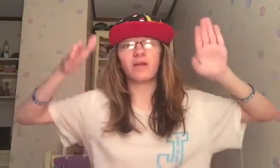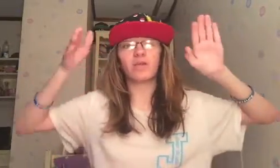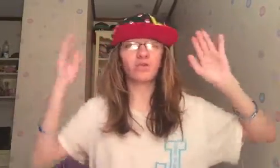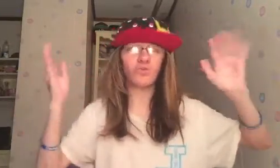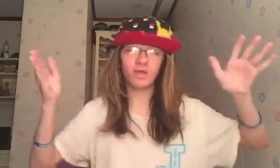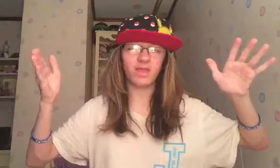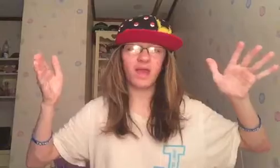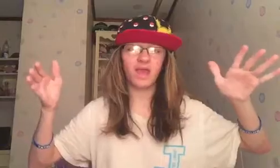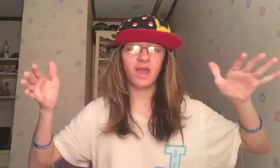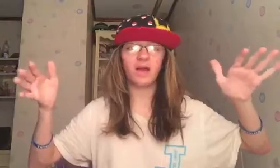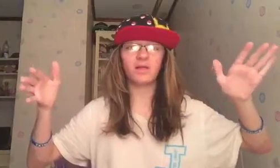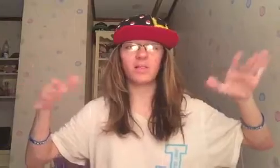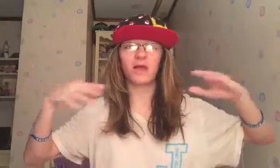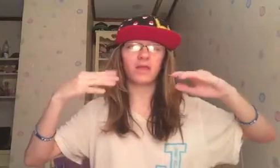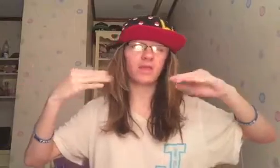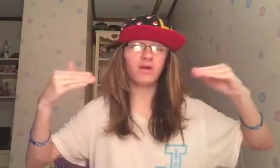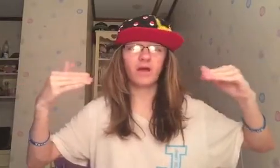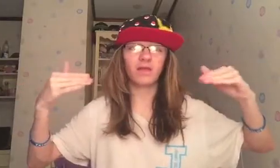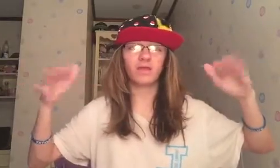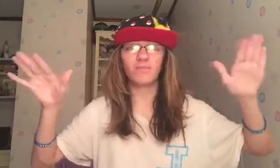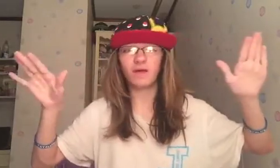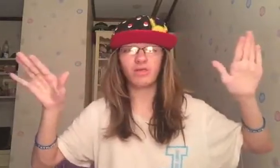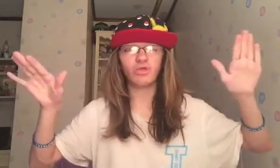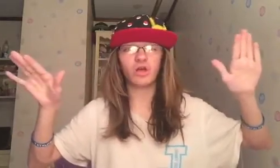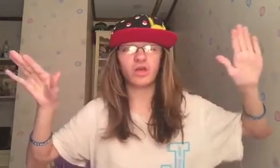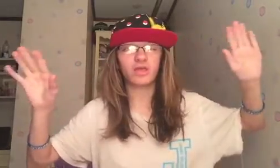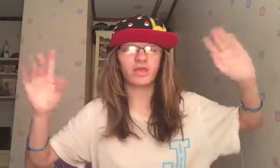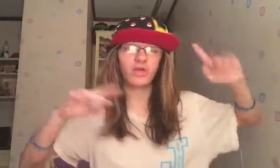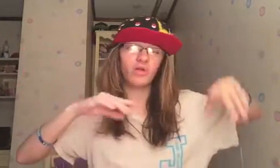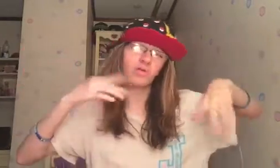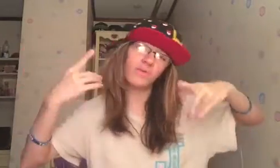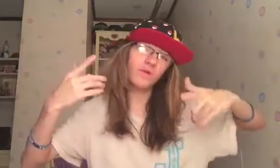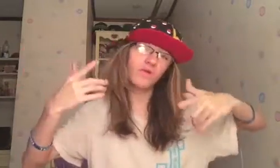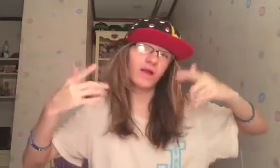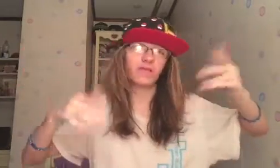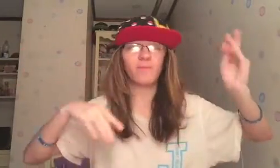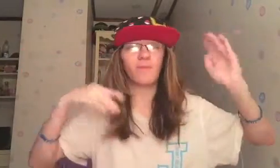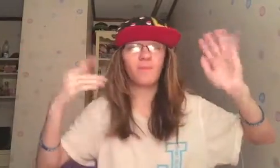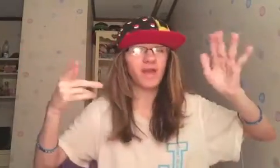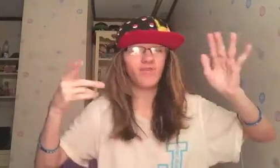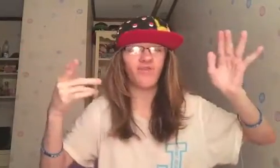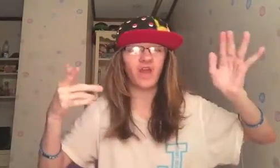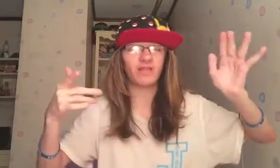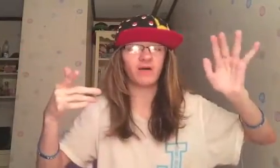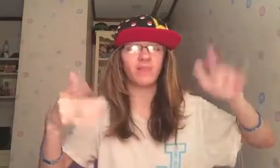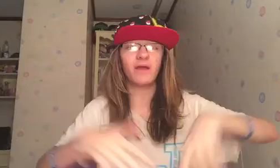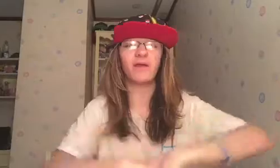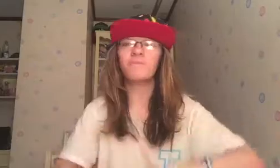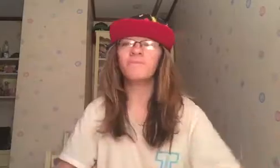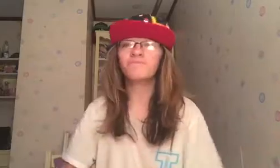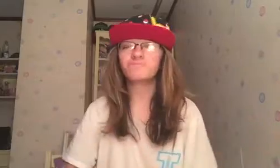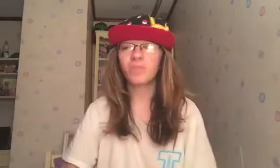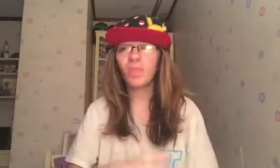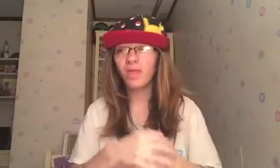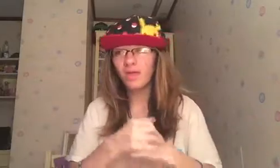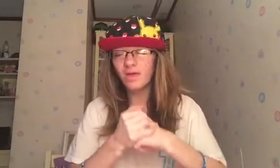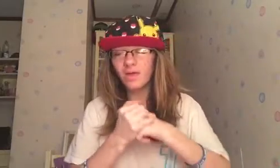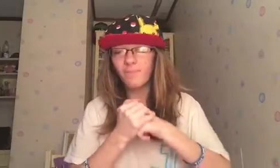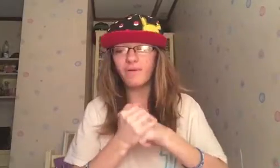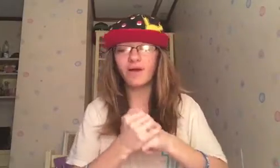as soon as I can to, like, see your guys' messages. Because I know some of you guys are my biggest fans on there. But,